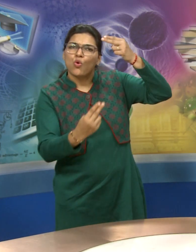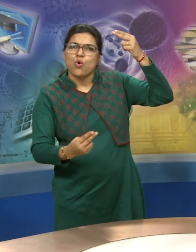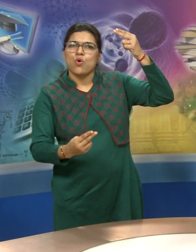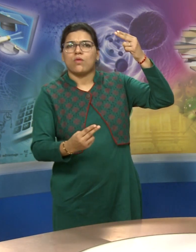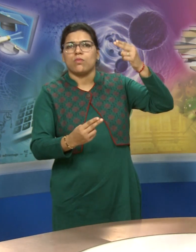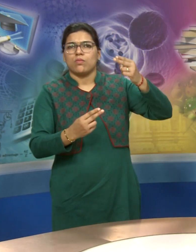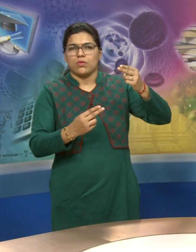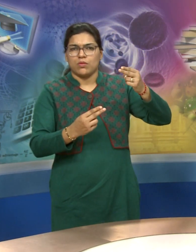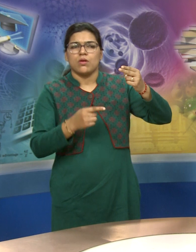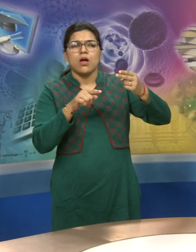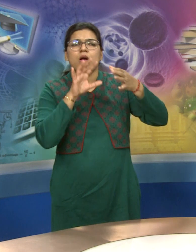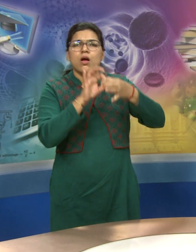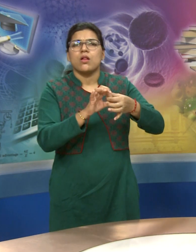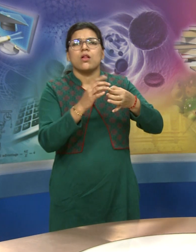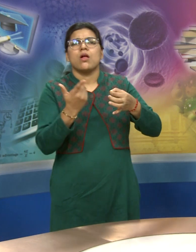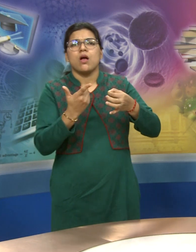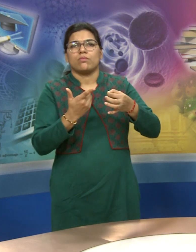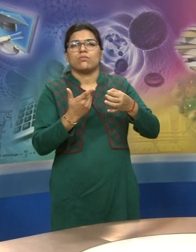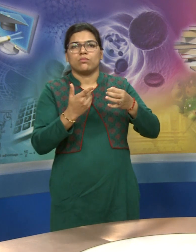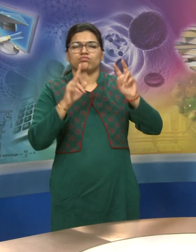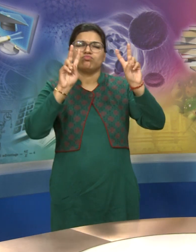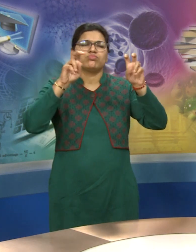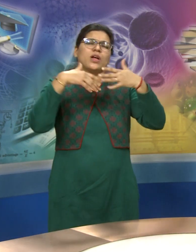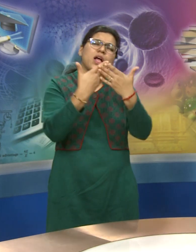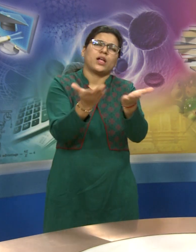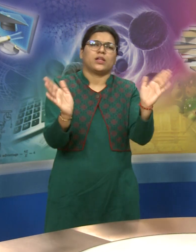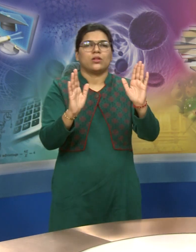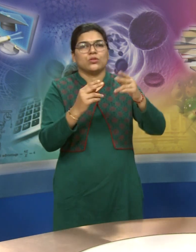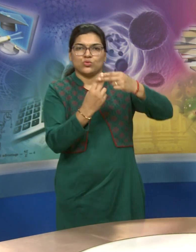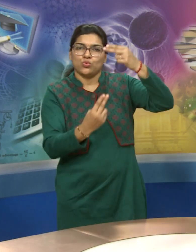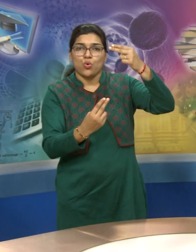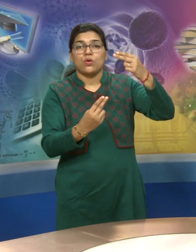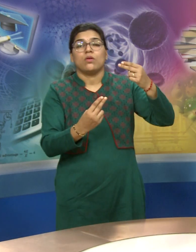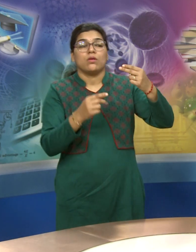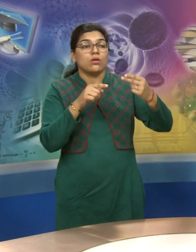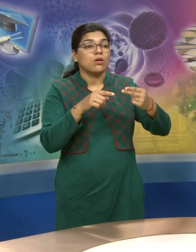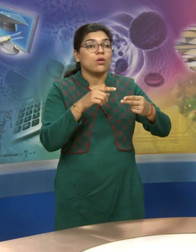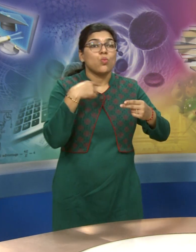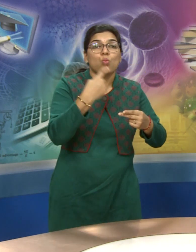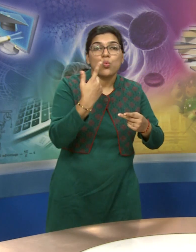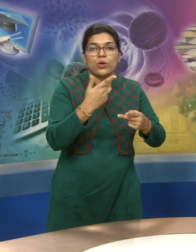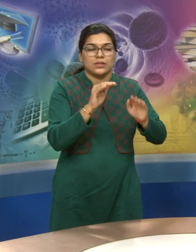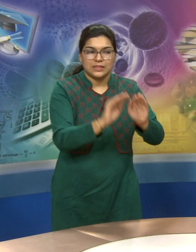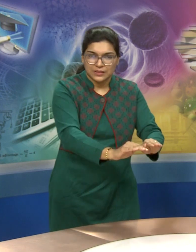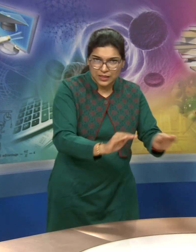Sign the same story to a child and to an adult.